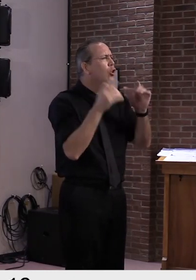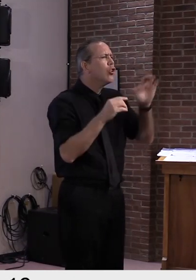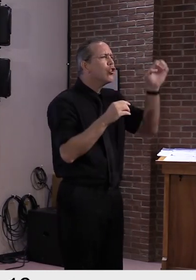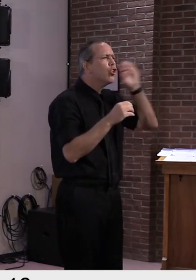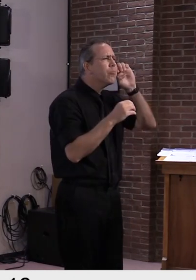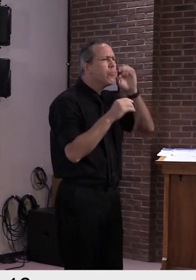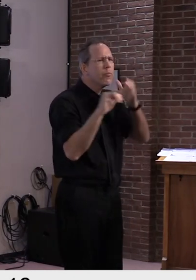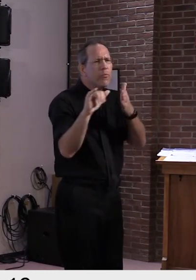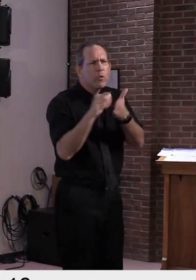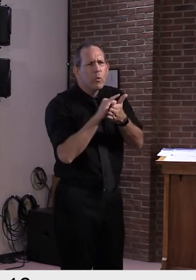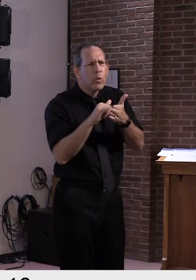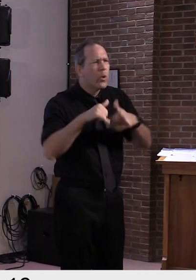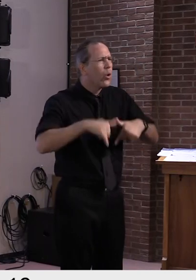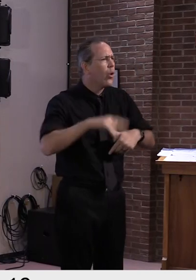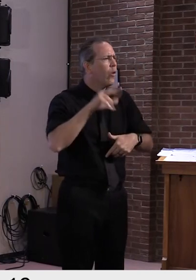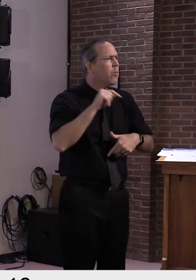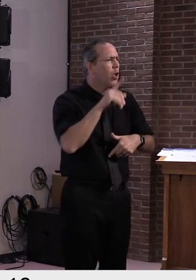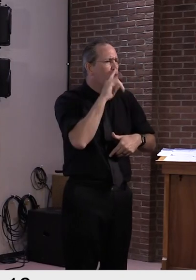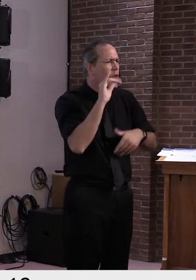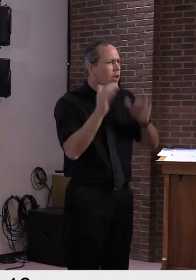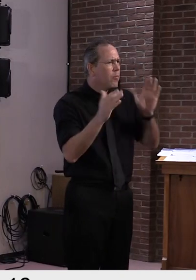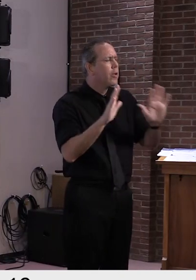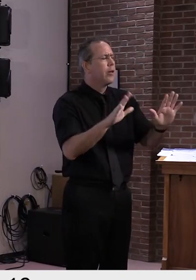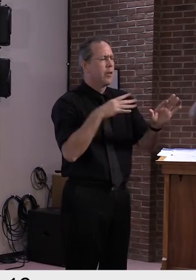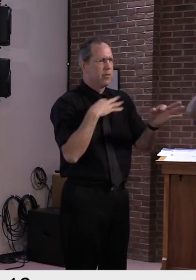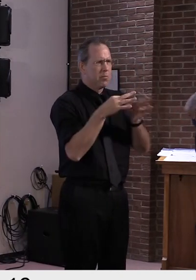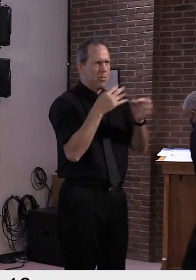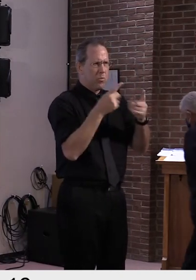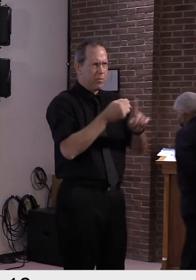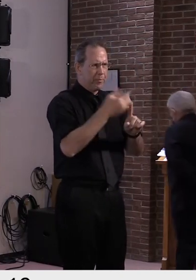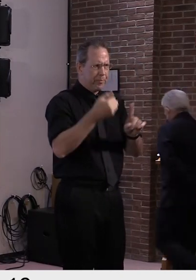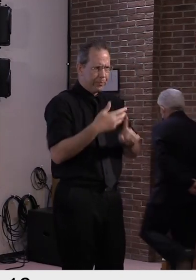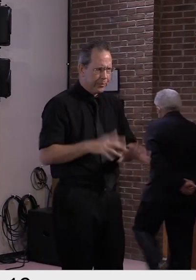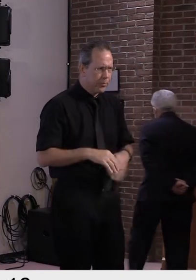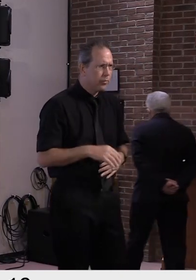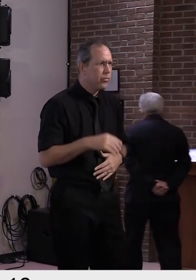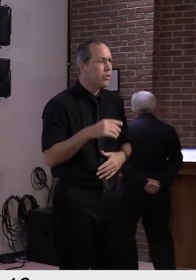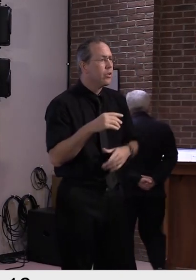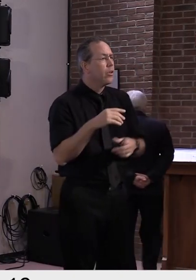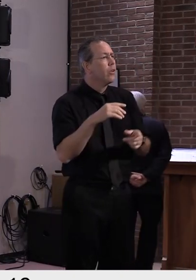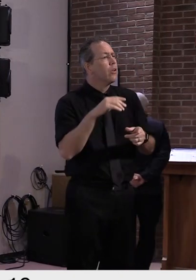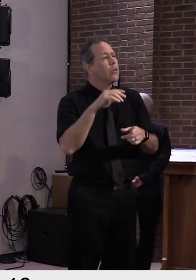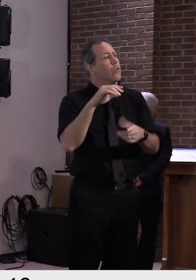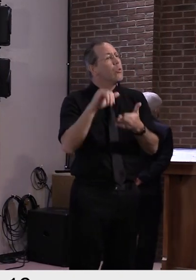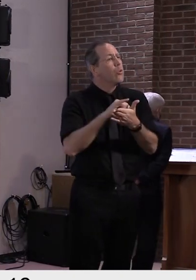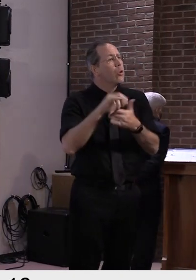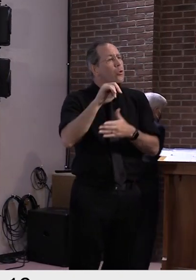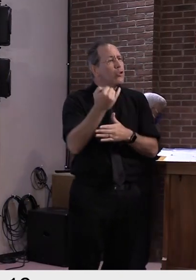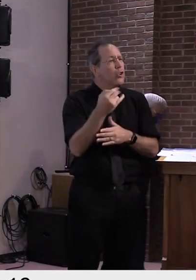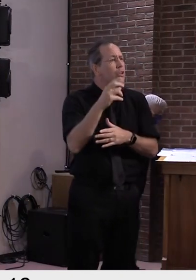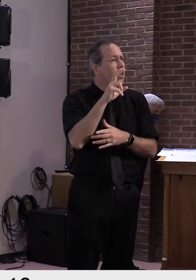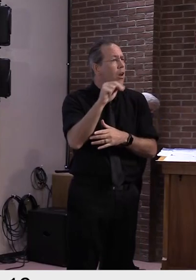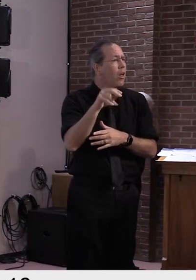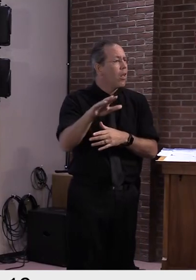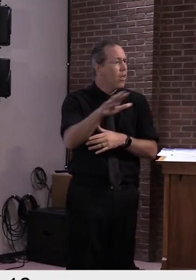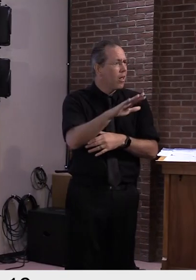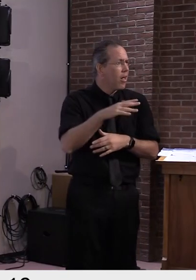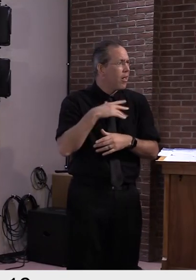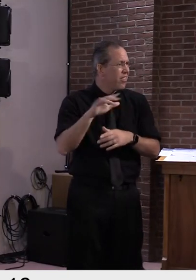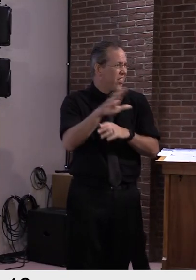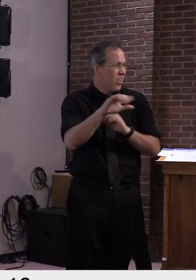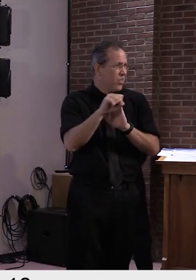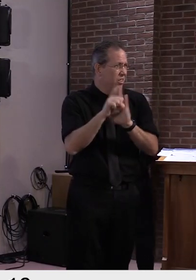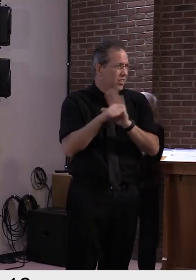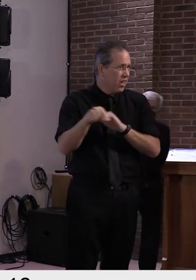New York, New Jersey, and Connecticut, I wanted to just emphasize that New York and Connecticut and New Jersey require a seven-day rolling